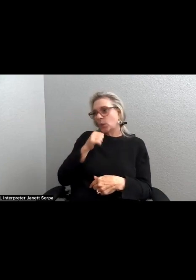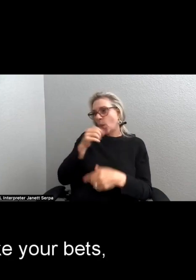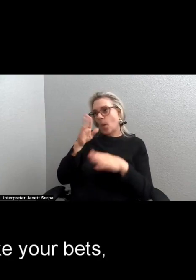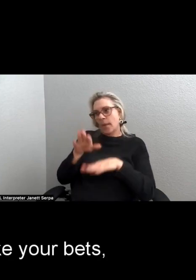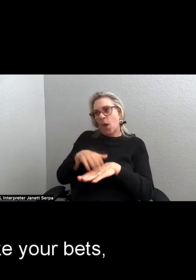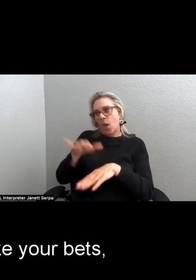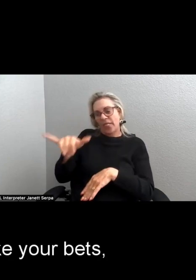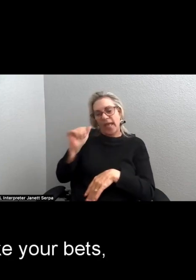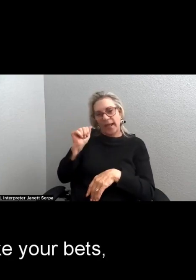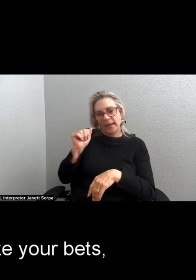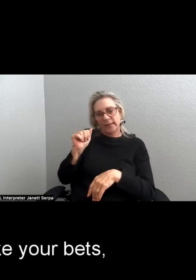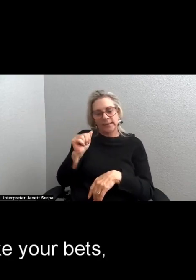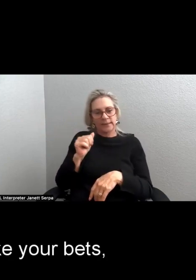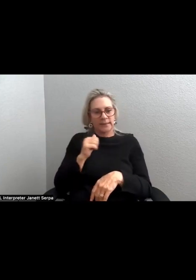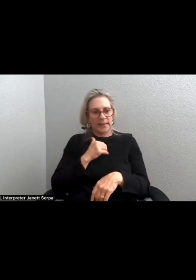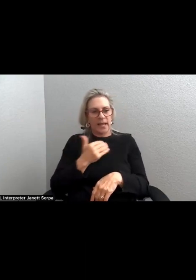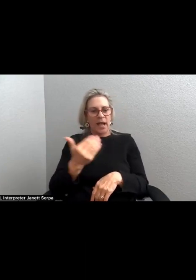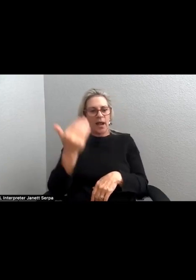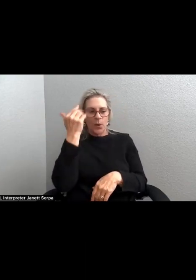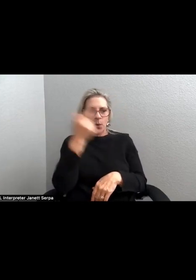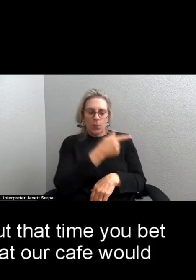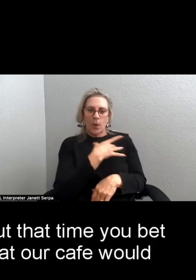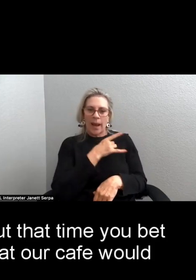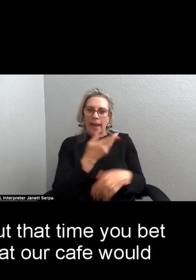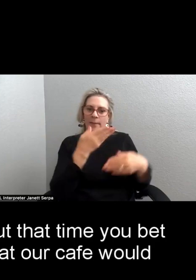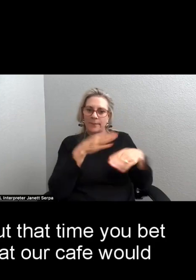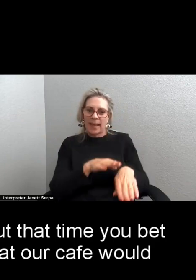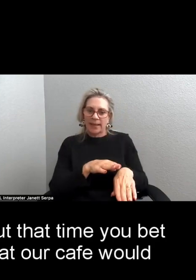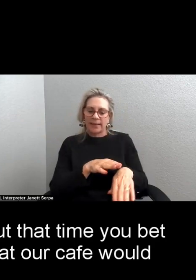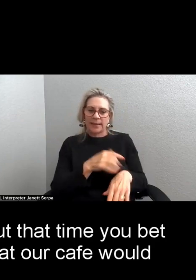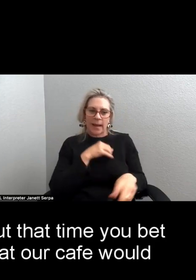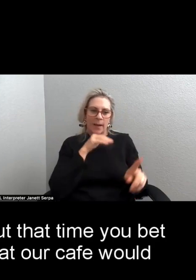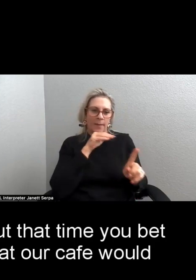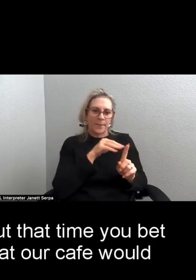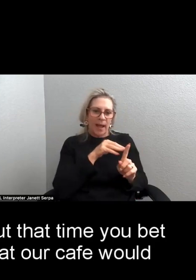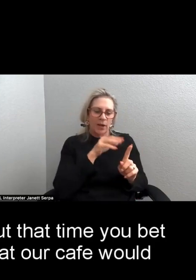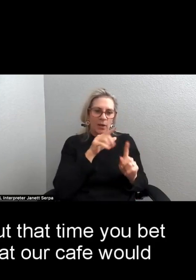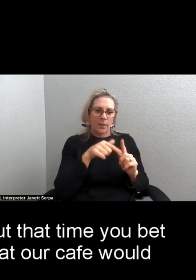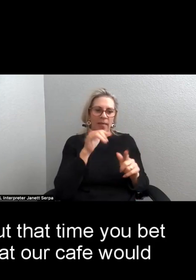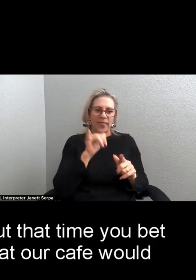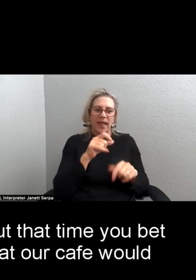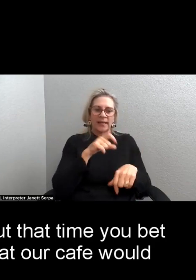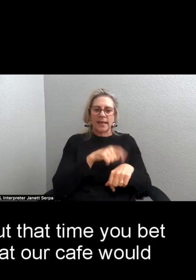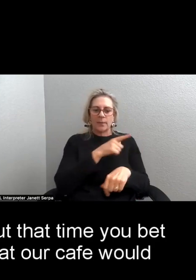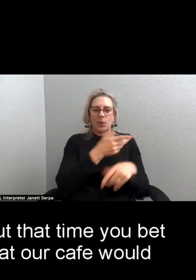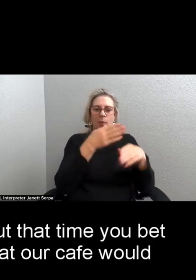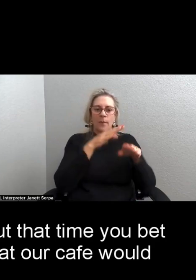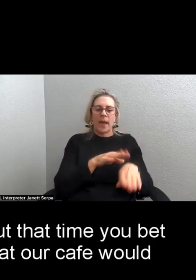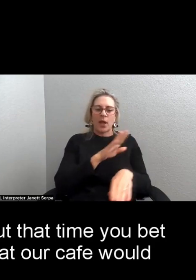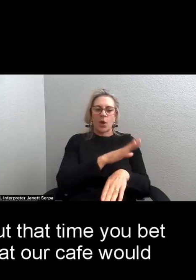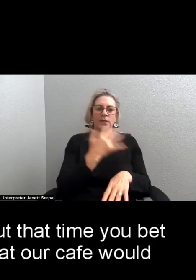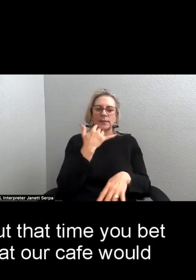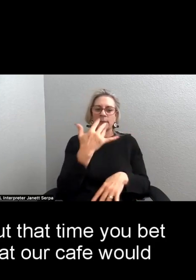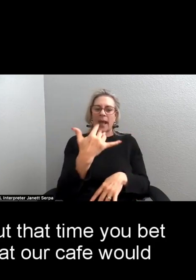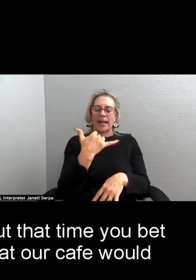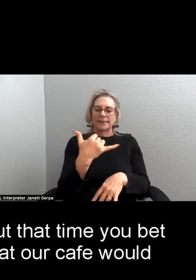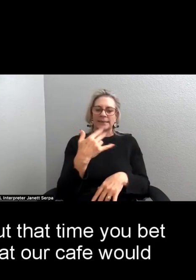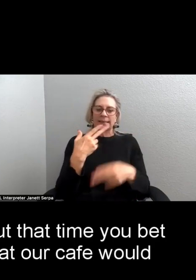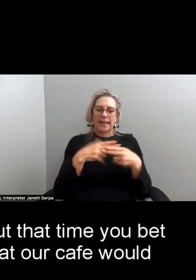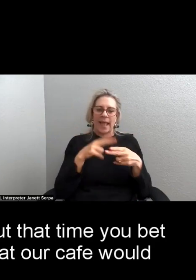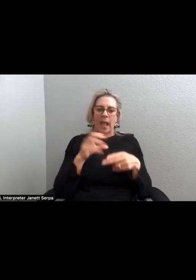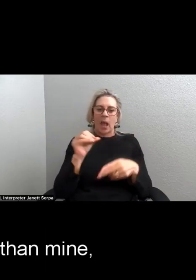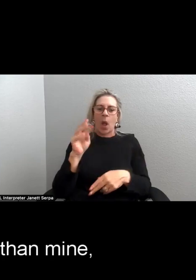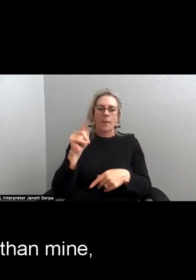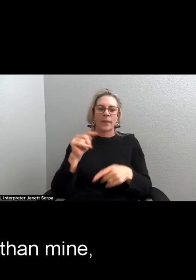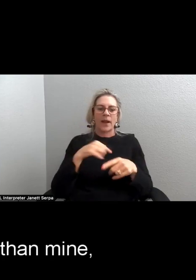I know you like your bets and remind you about that time you bet your spicy omelet at our cafe